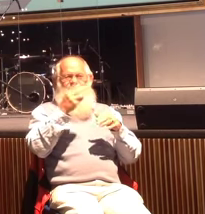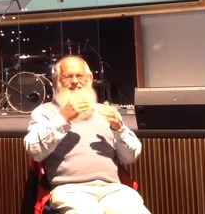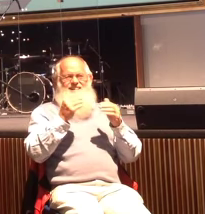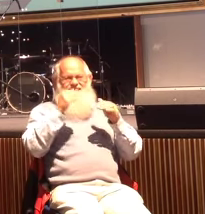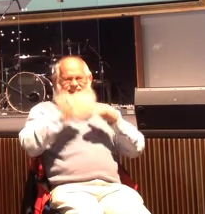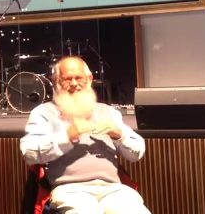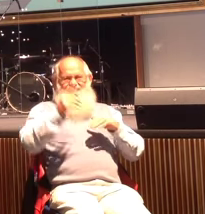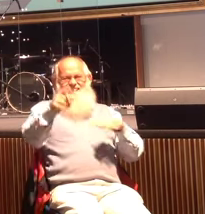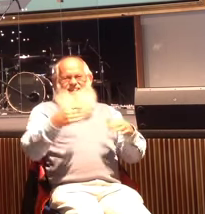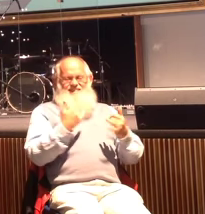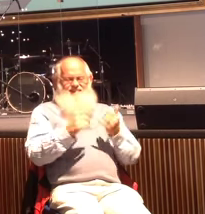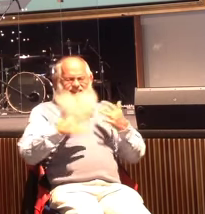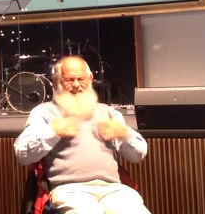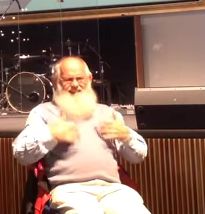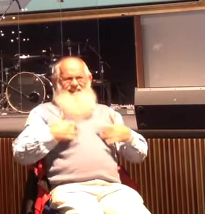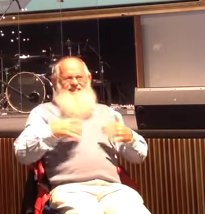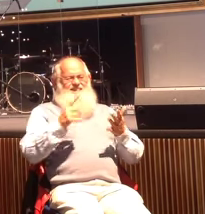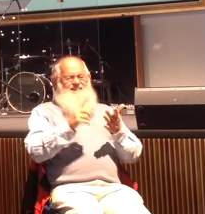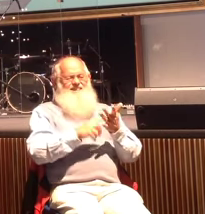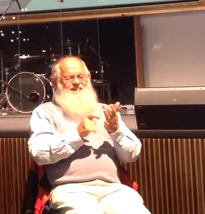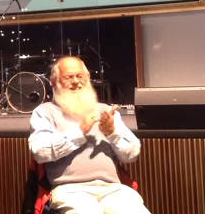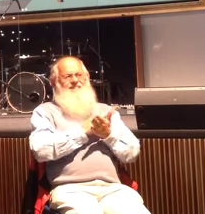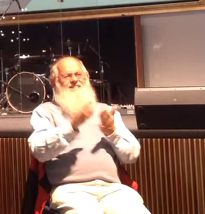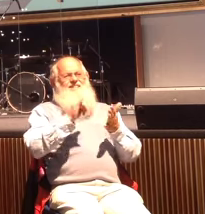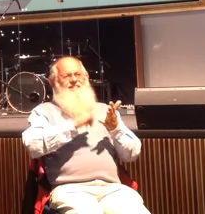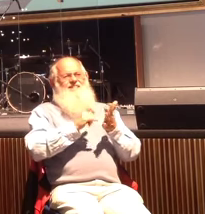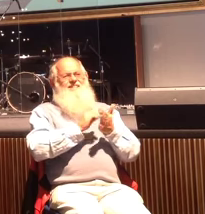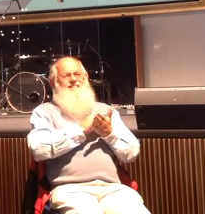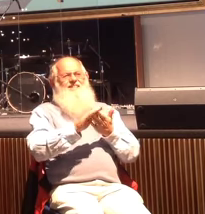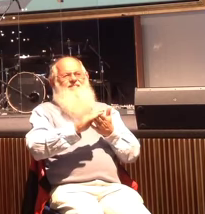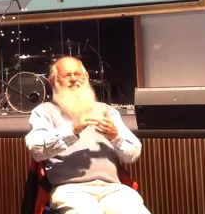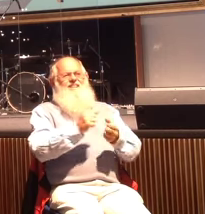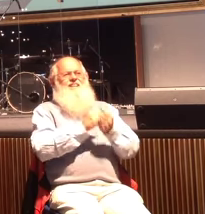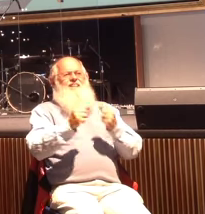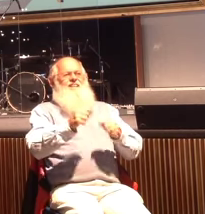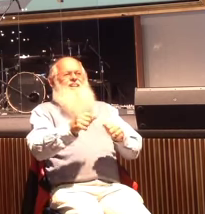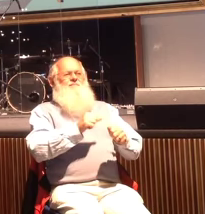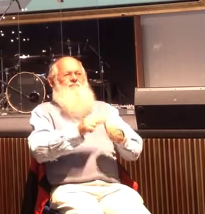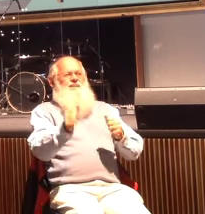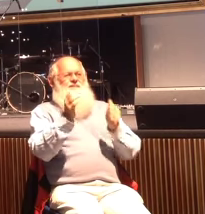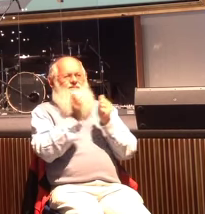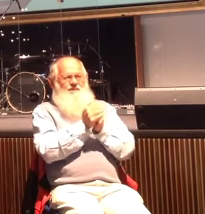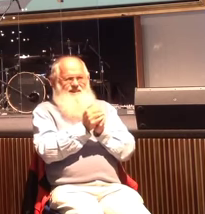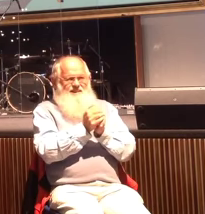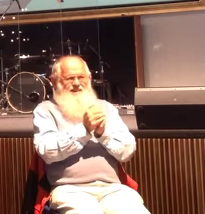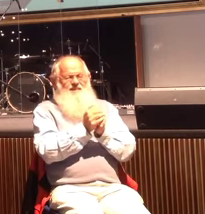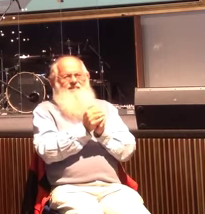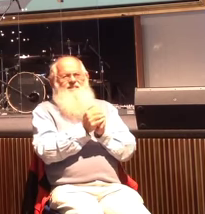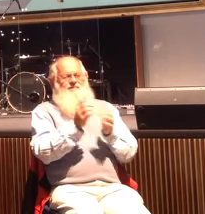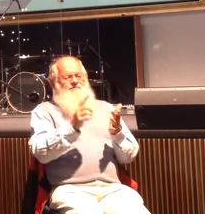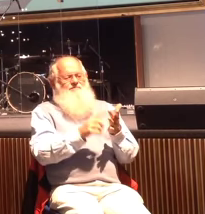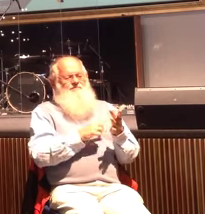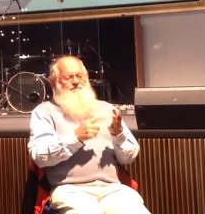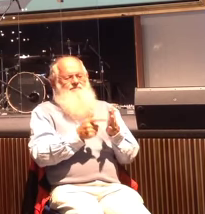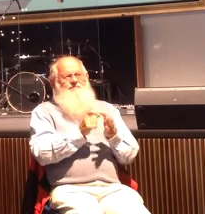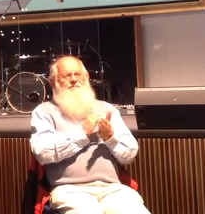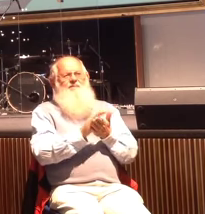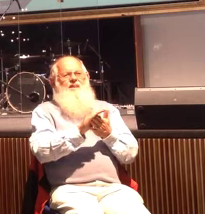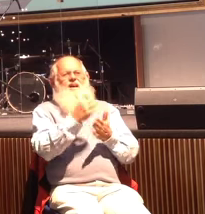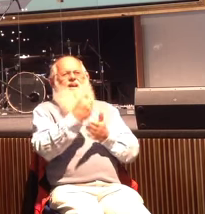so excited. Josh and Steph, they're our longest friends, best friends. You know, Judah's only missing one middle name. I've